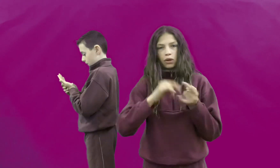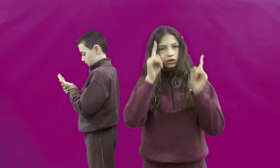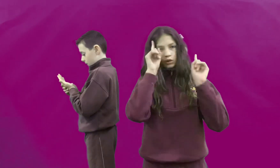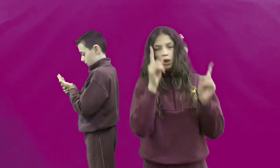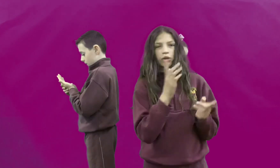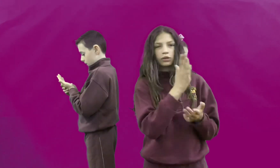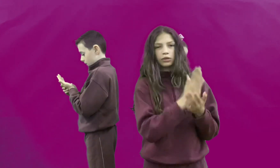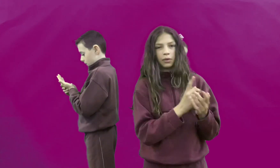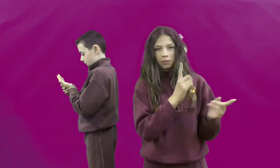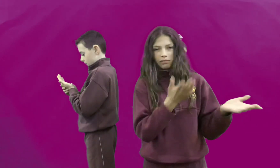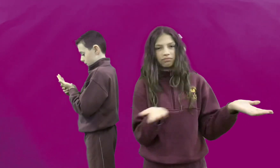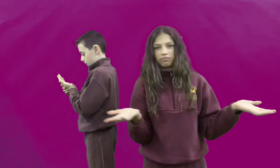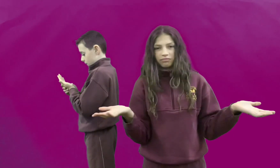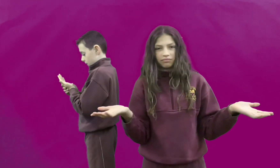someone you don't know.